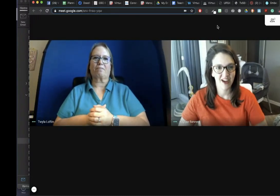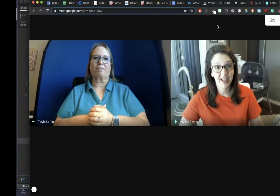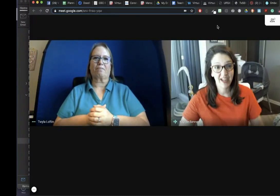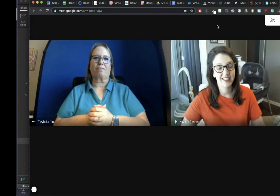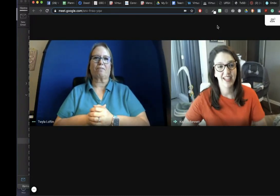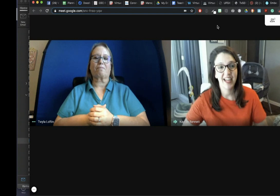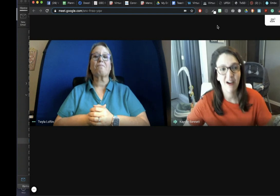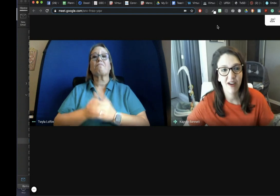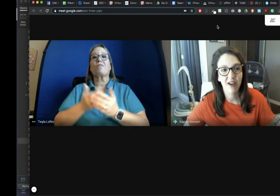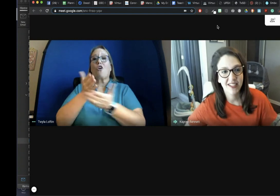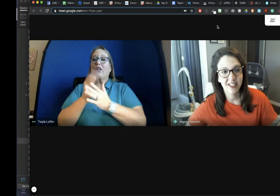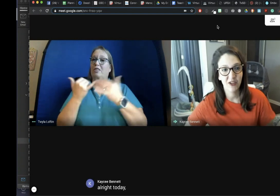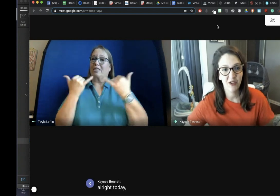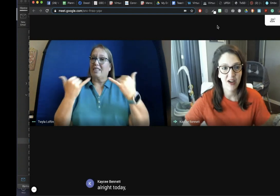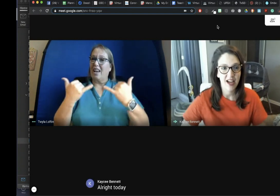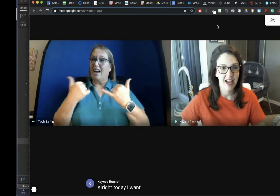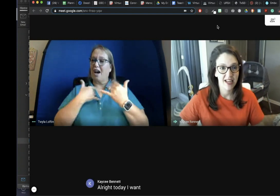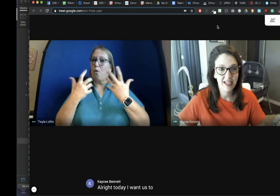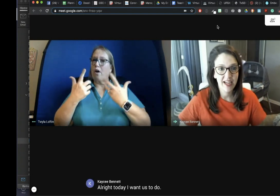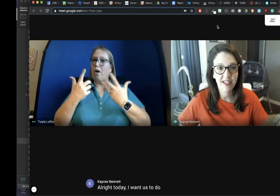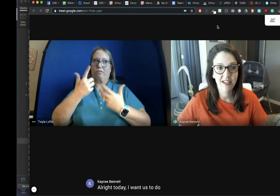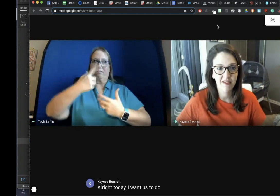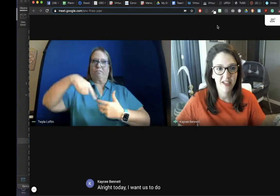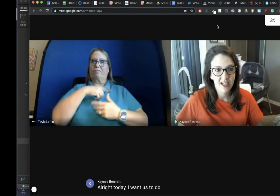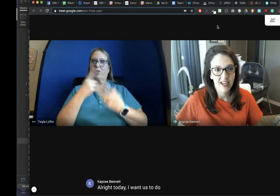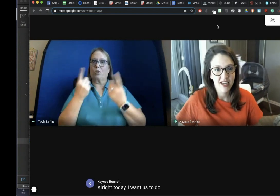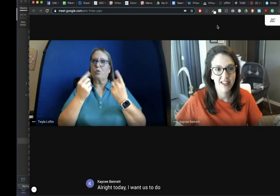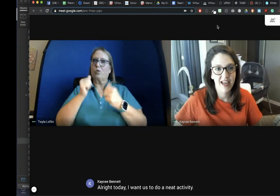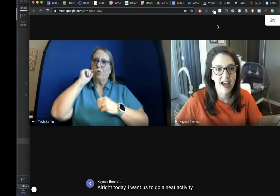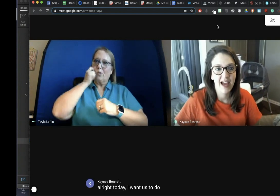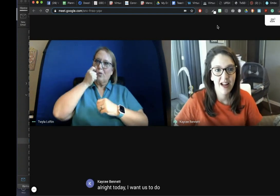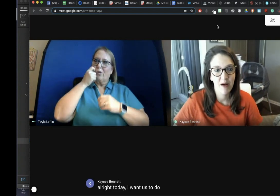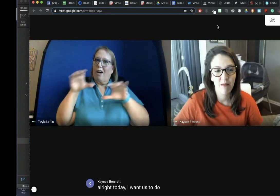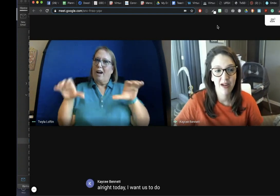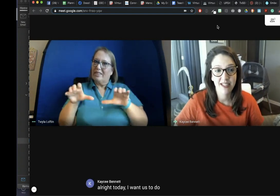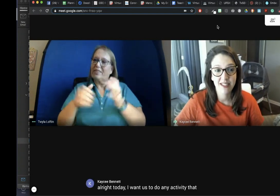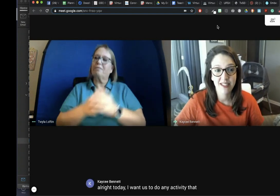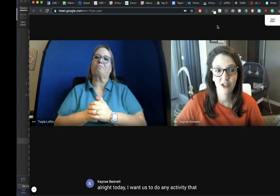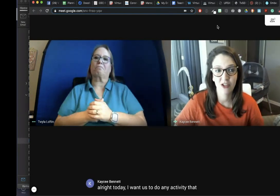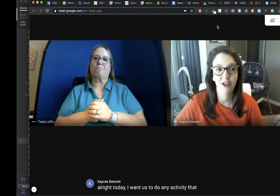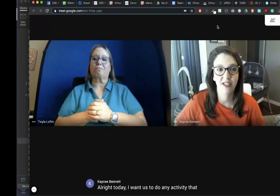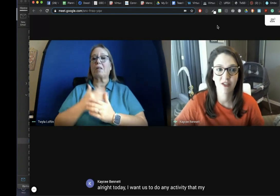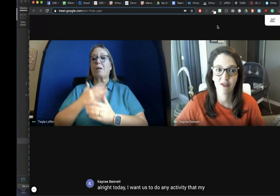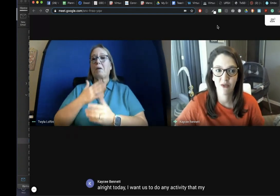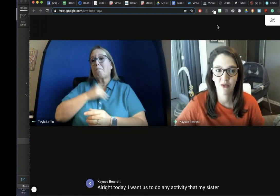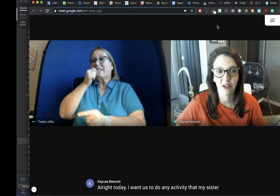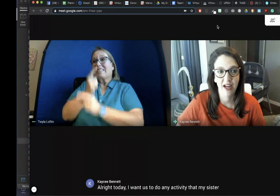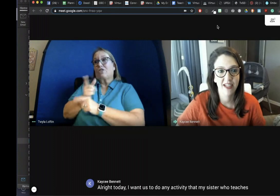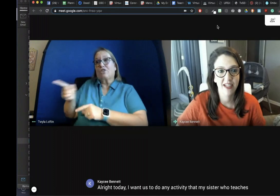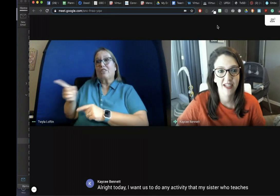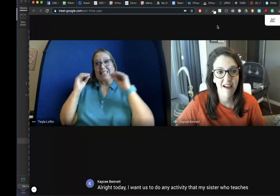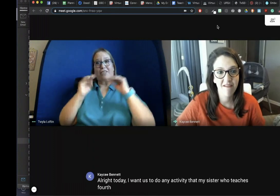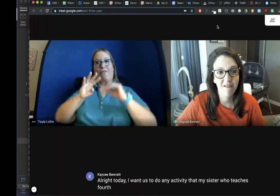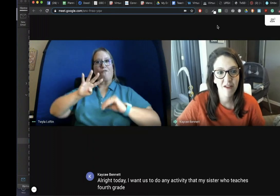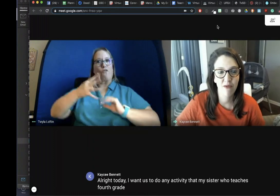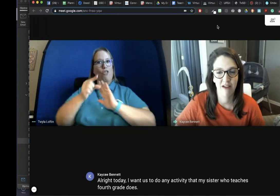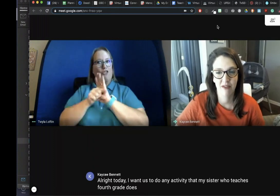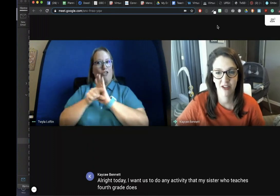right. Today I want us to do a neat activity that my sister who teaches fourth grade does every morning with her